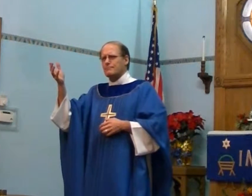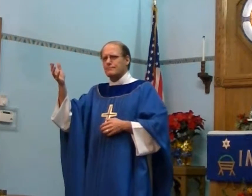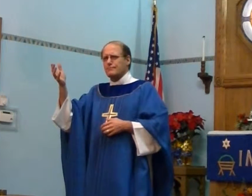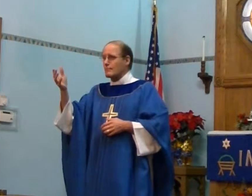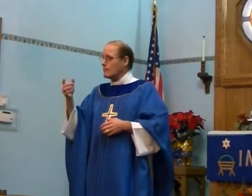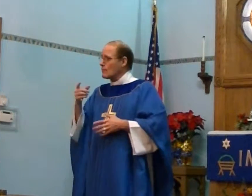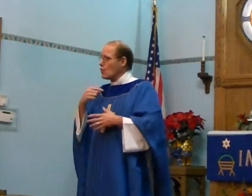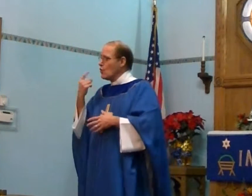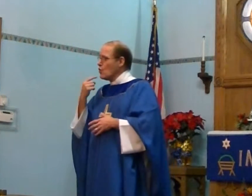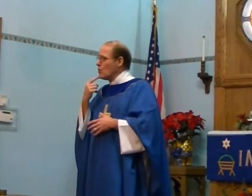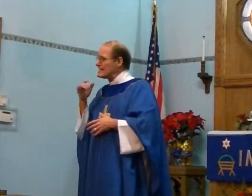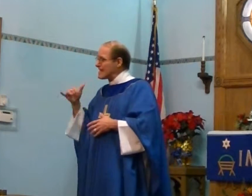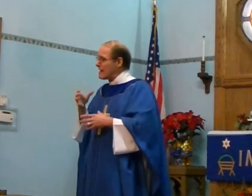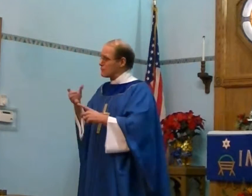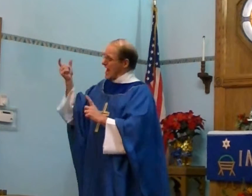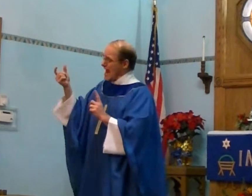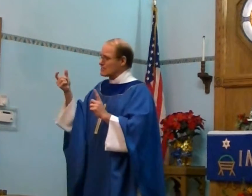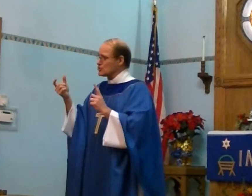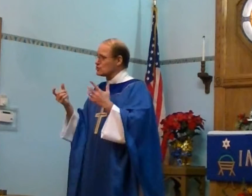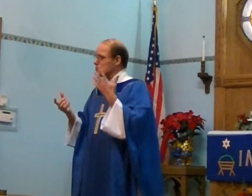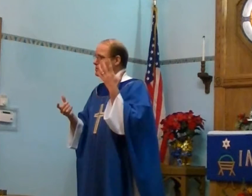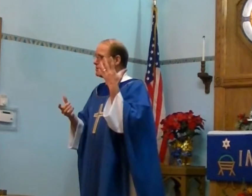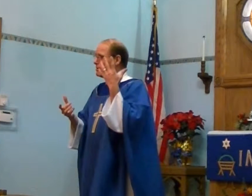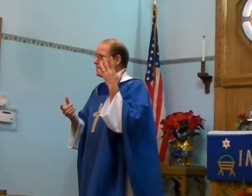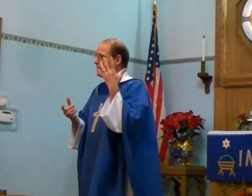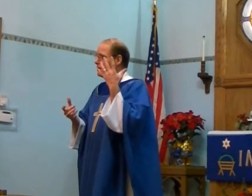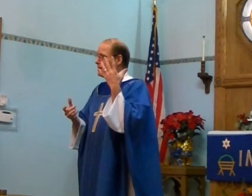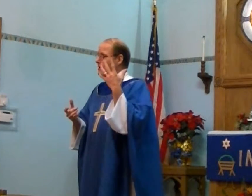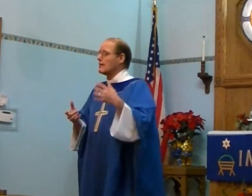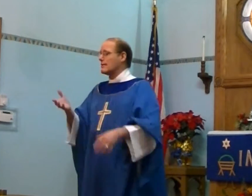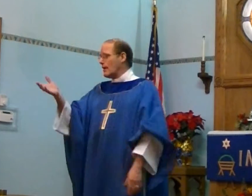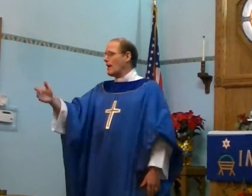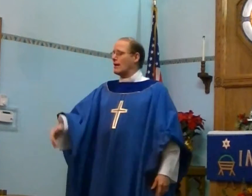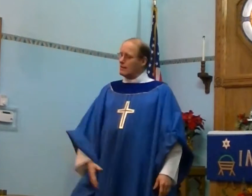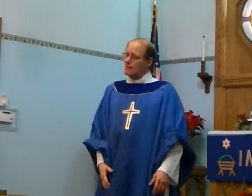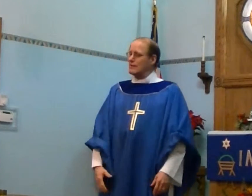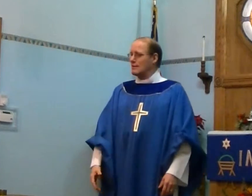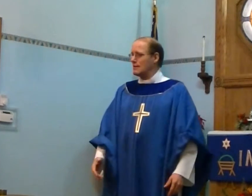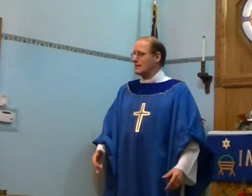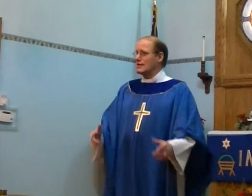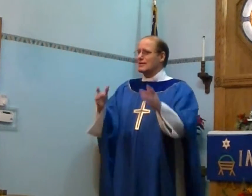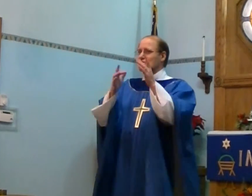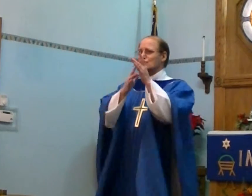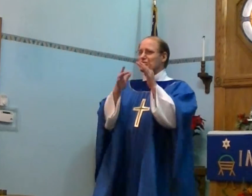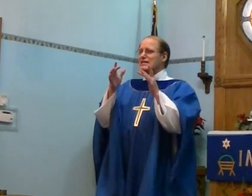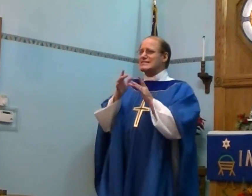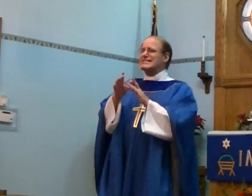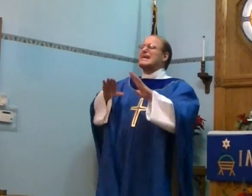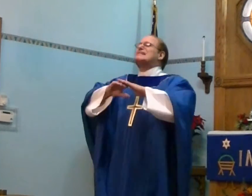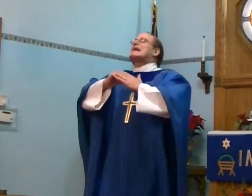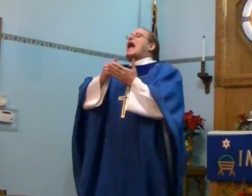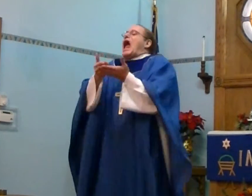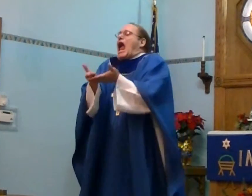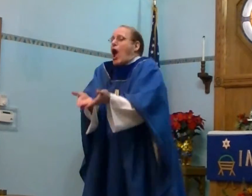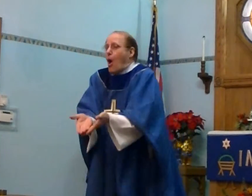Who is that branch? Jesus. Yeah. Jesus is how